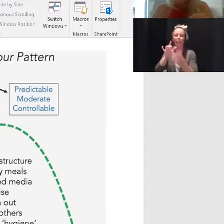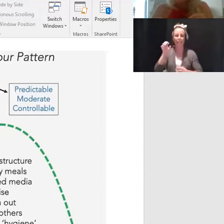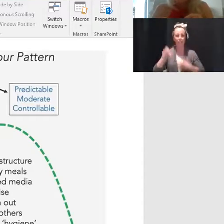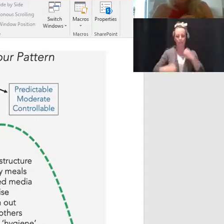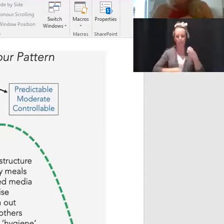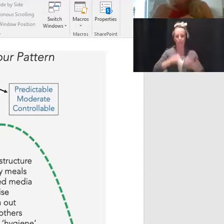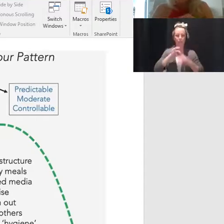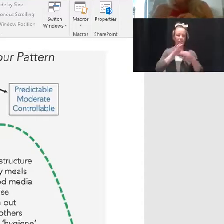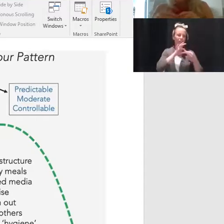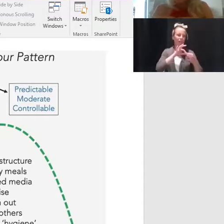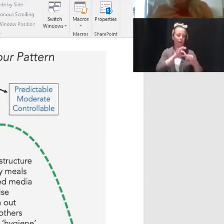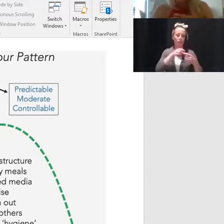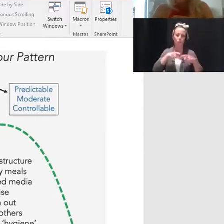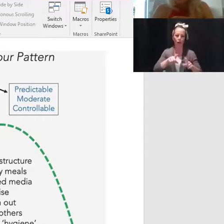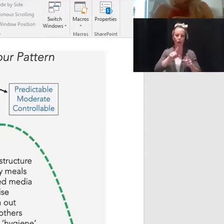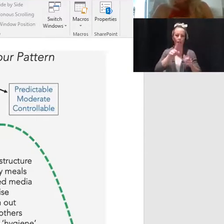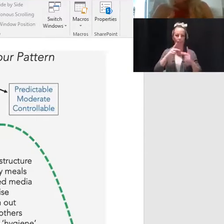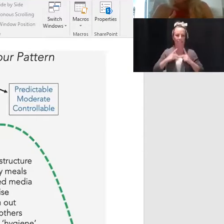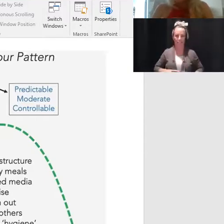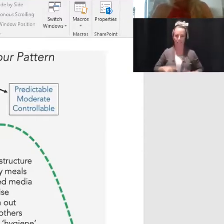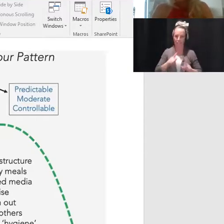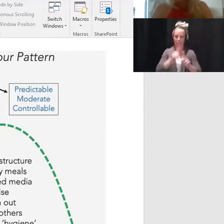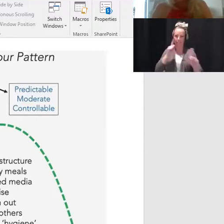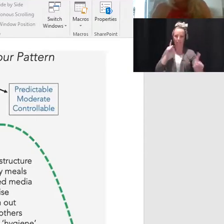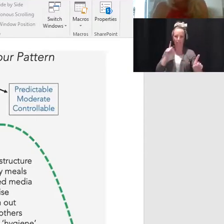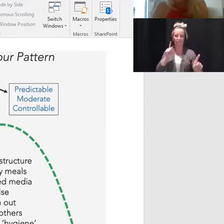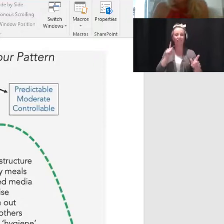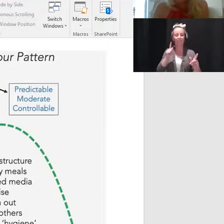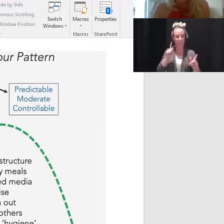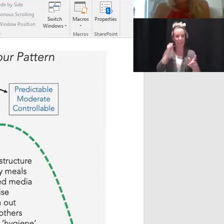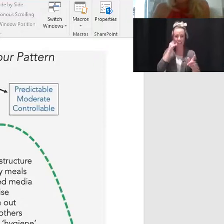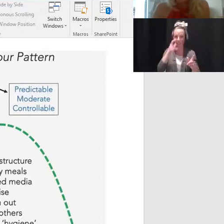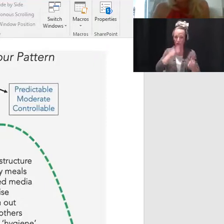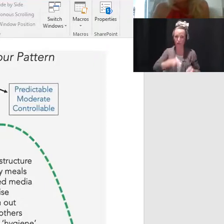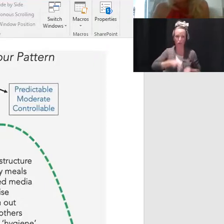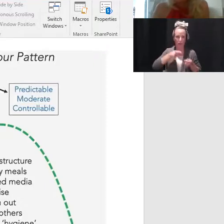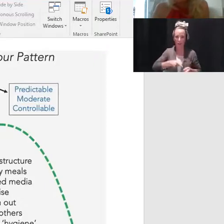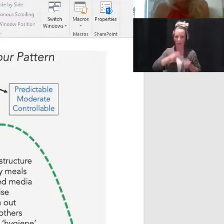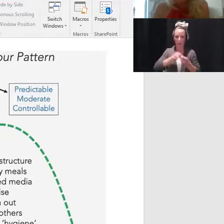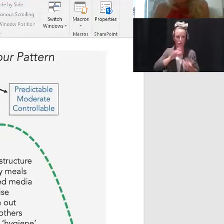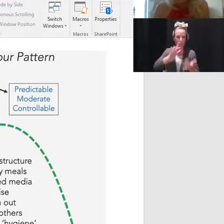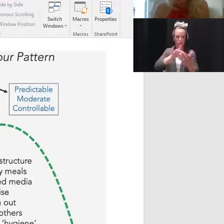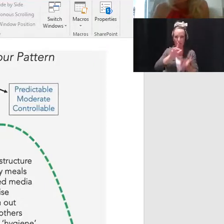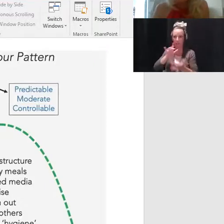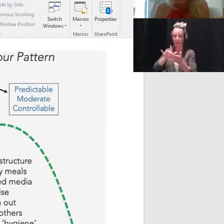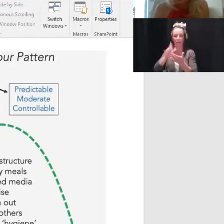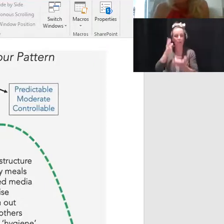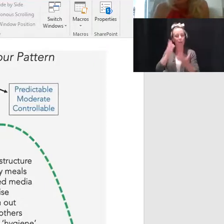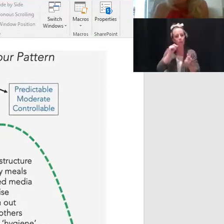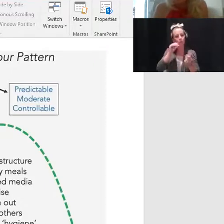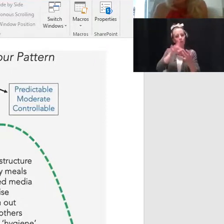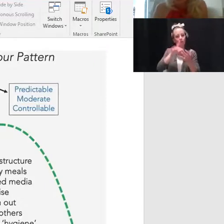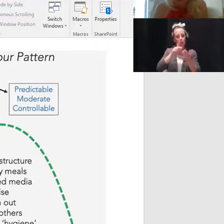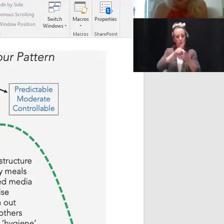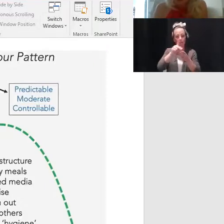physically distancing. Reach out and connect. And if you are struggling to do this, reach out for professional help to get